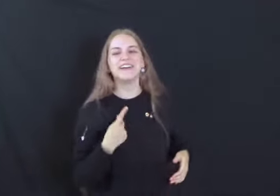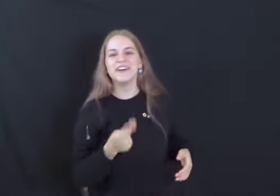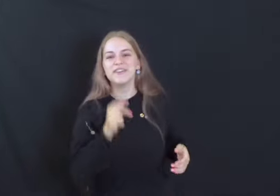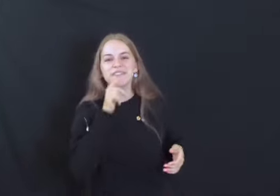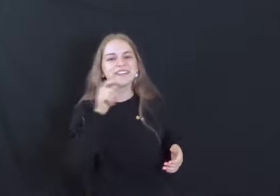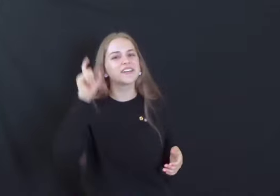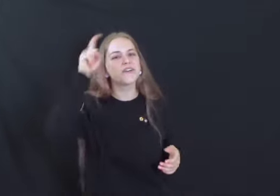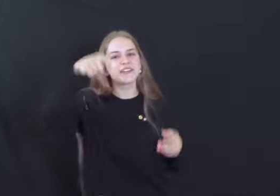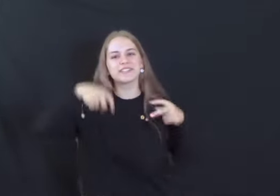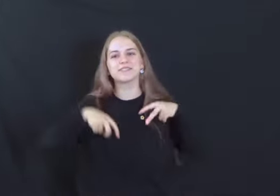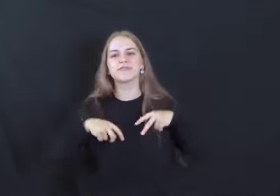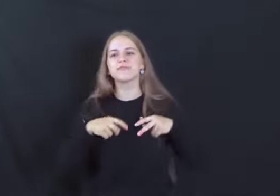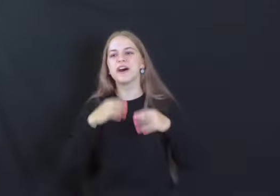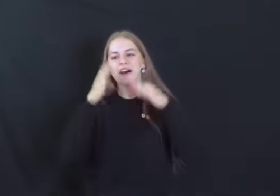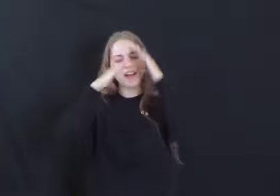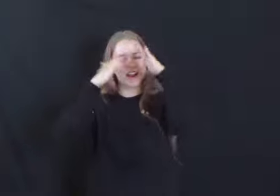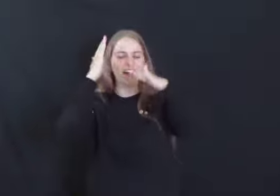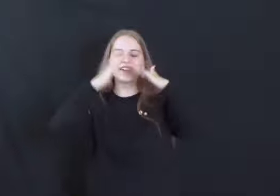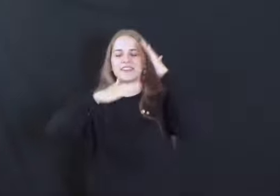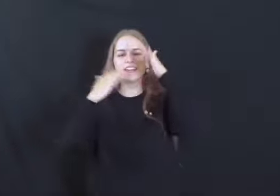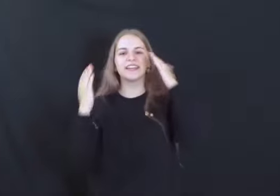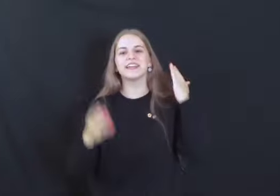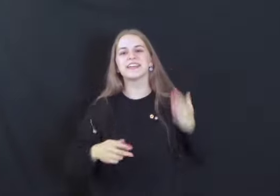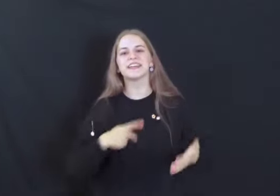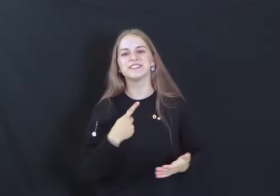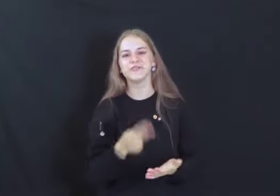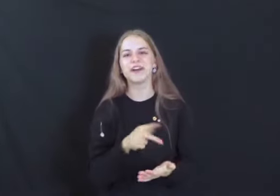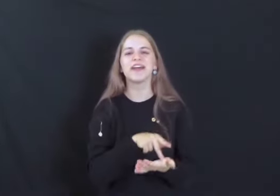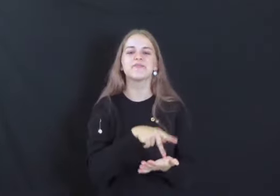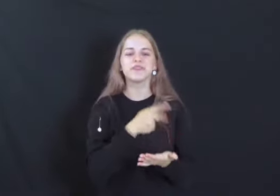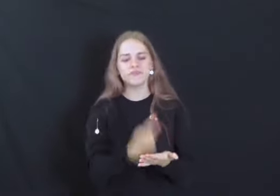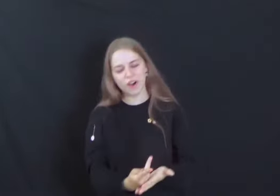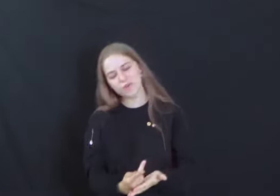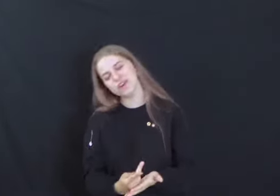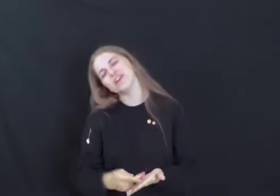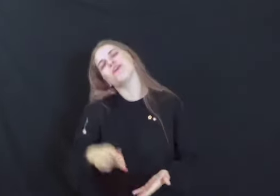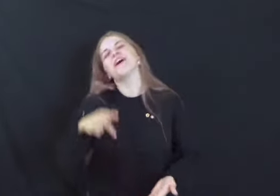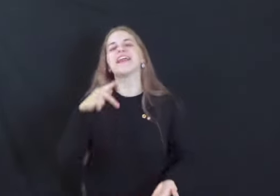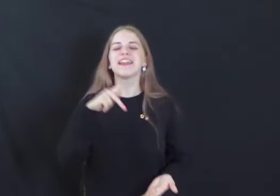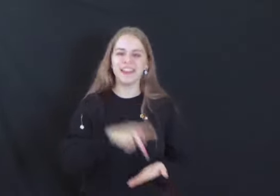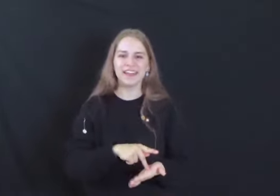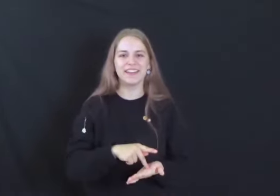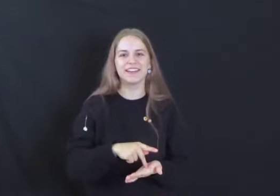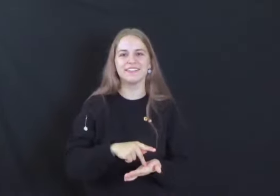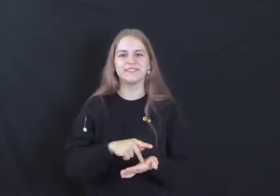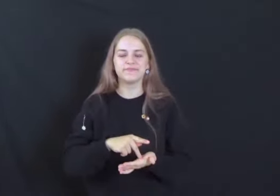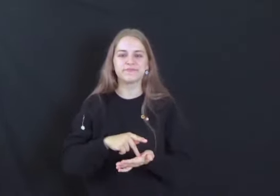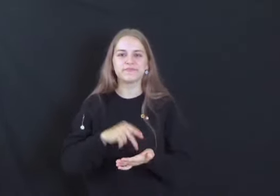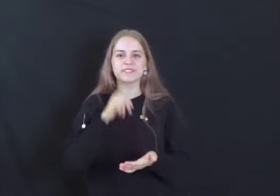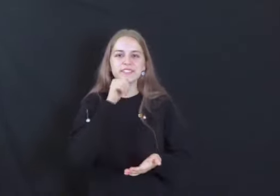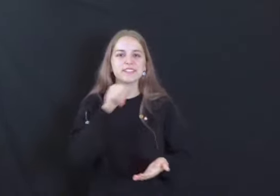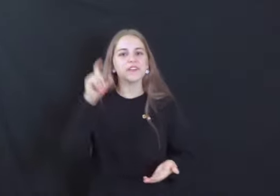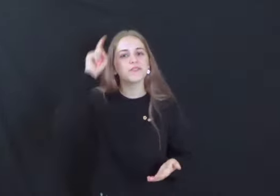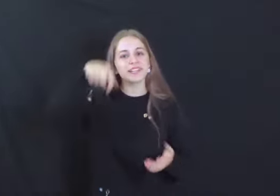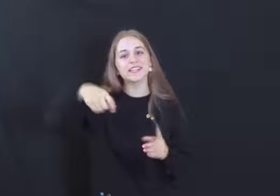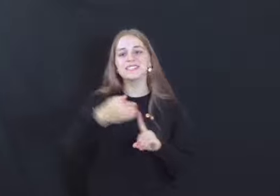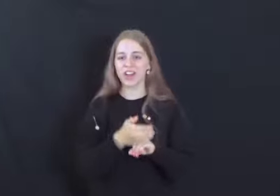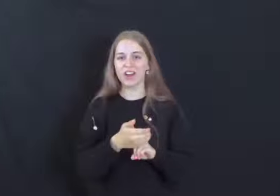We don't even know what I'm here Cause where we go, we gon' hide now Don't need to go,